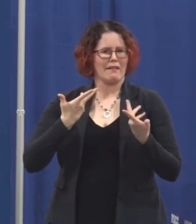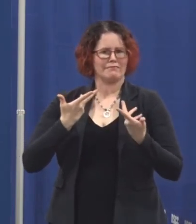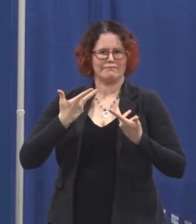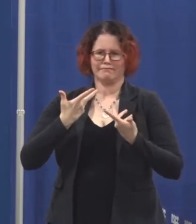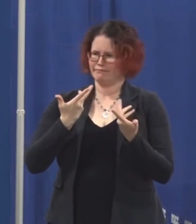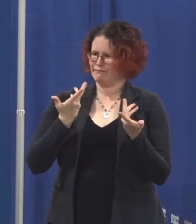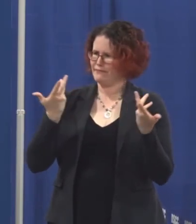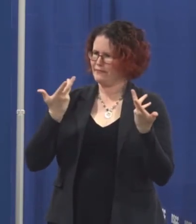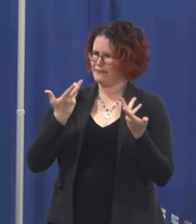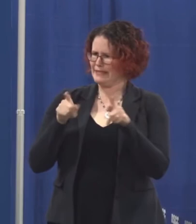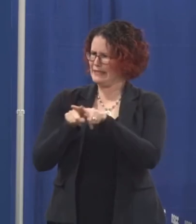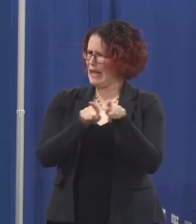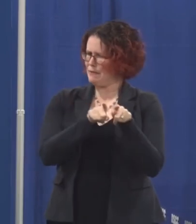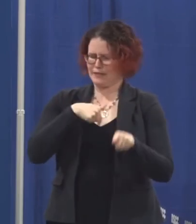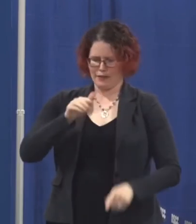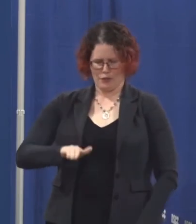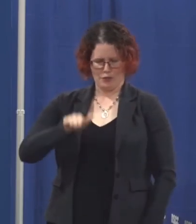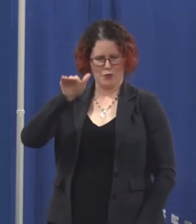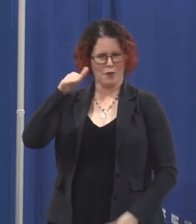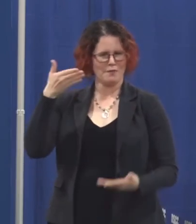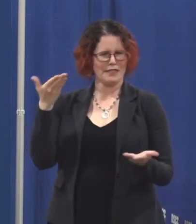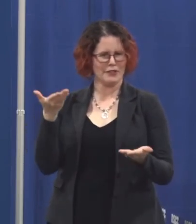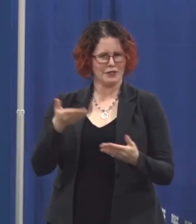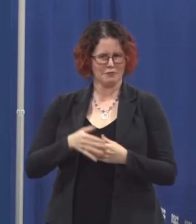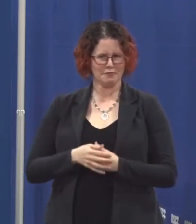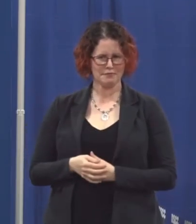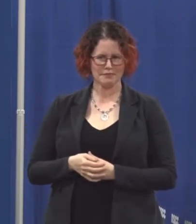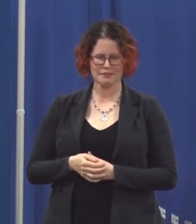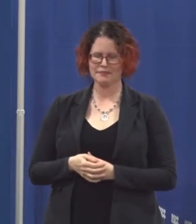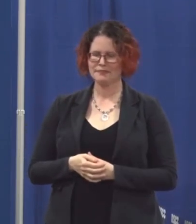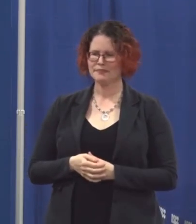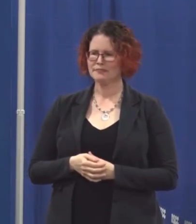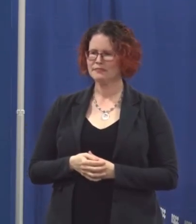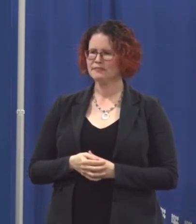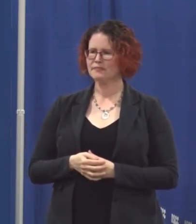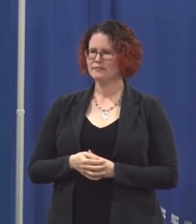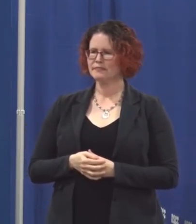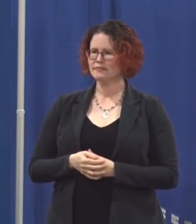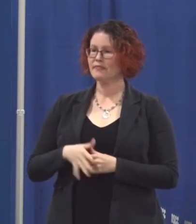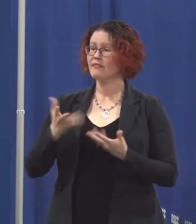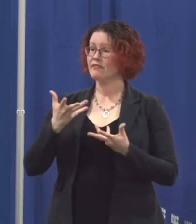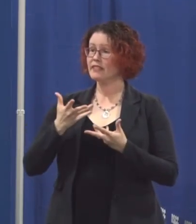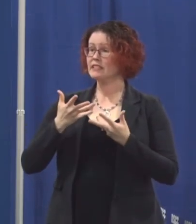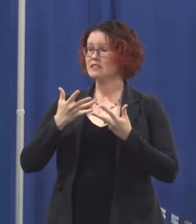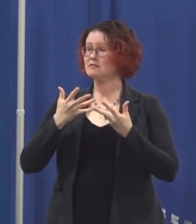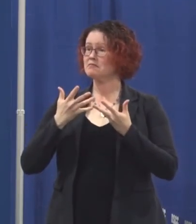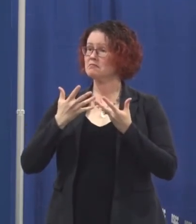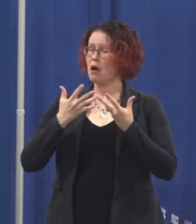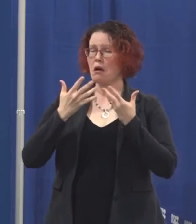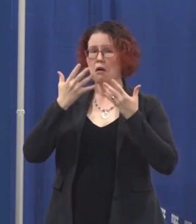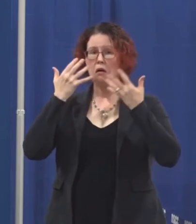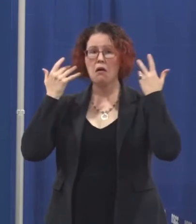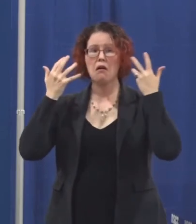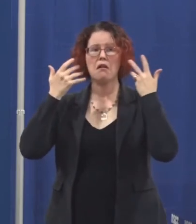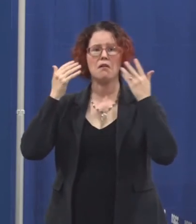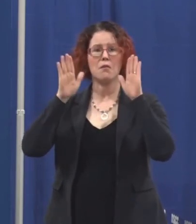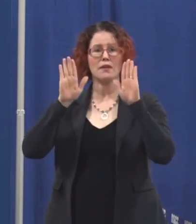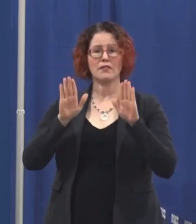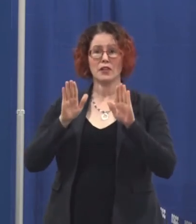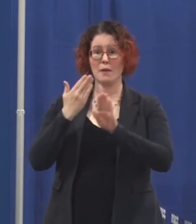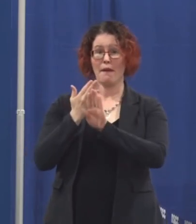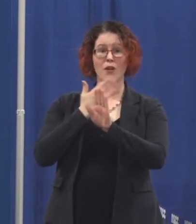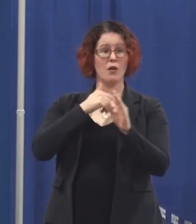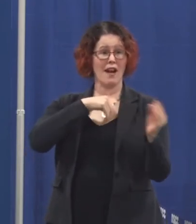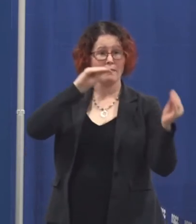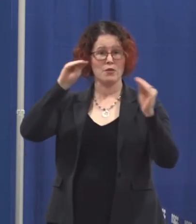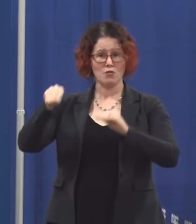town's makeup the kindness I encountered here started even before I arrived in the months before I moved